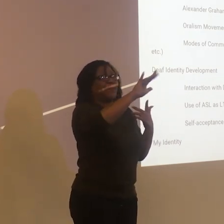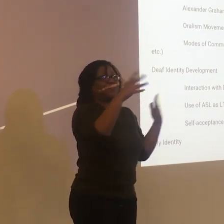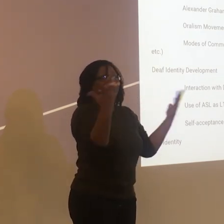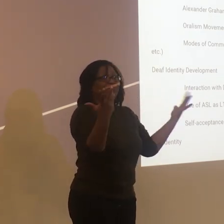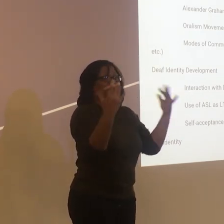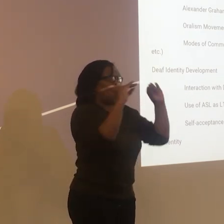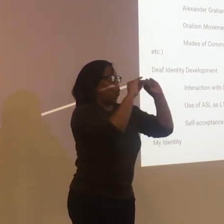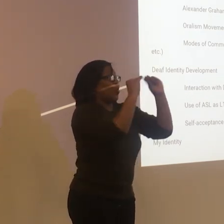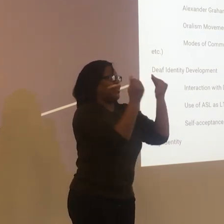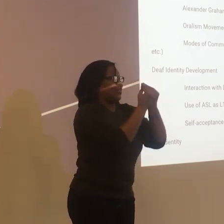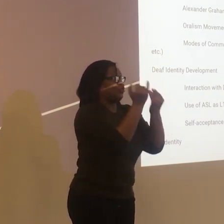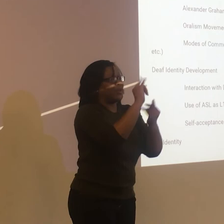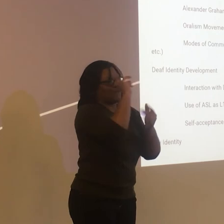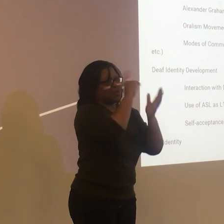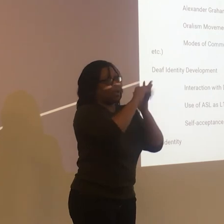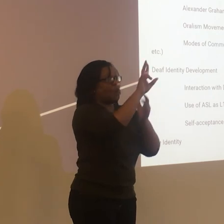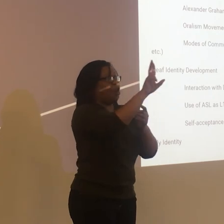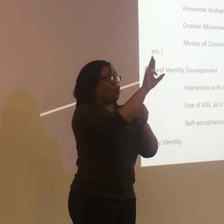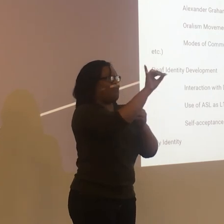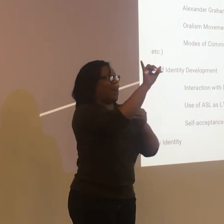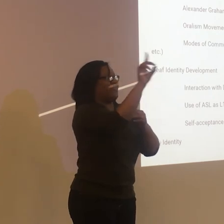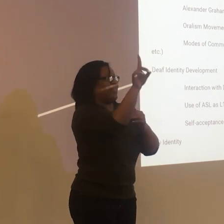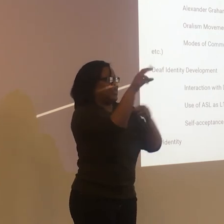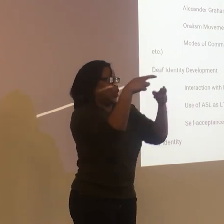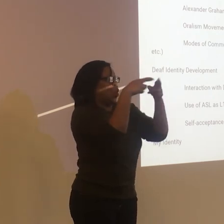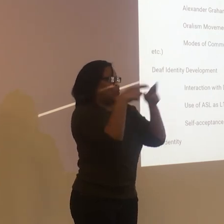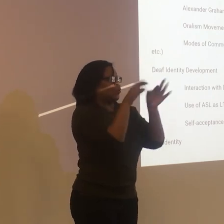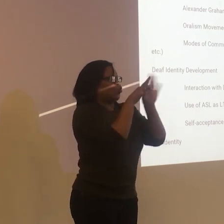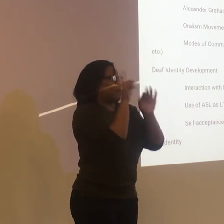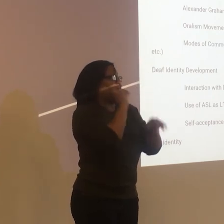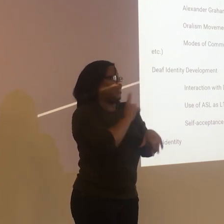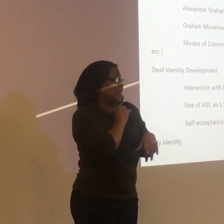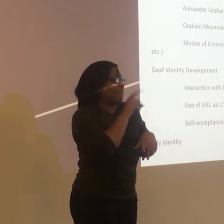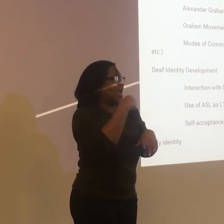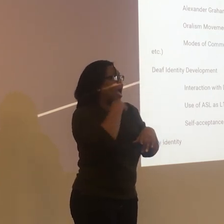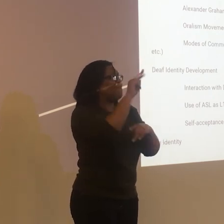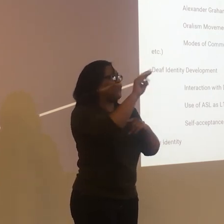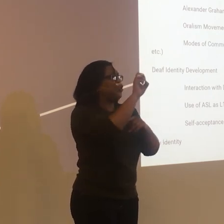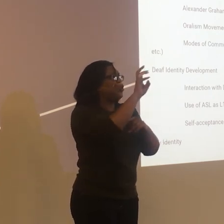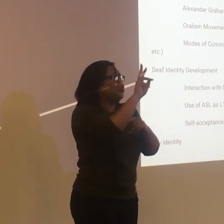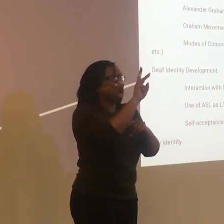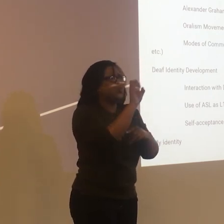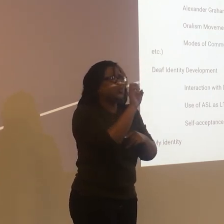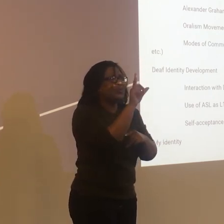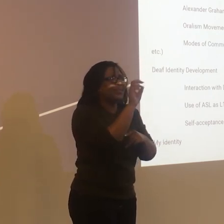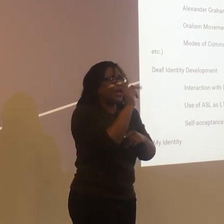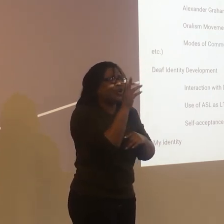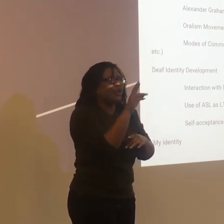social media. There are different organizations like RID, Registry of Interpreters for the Deaf.